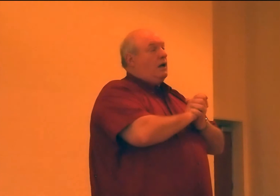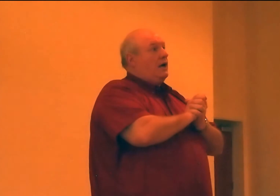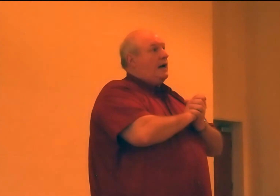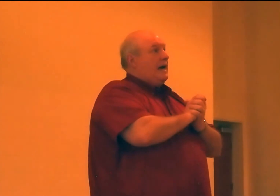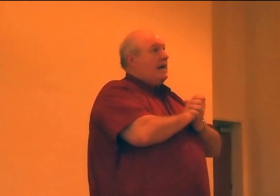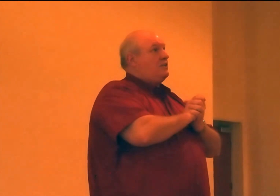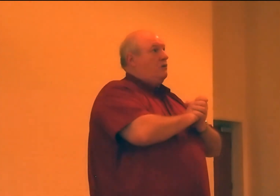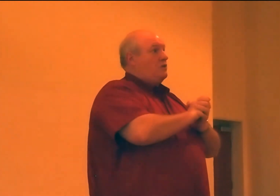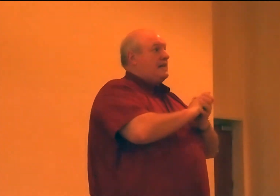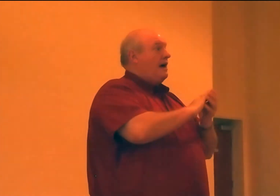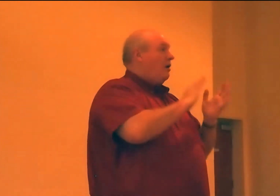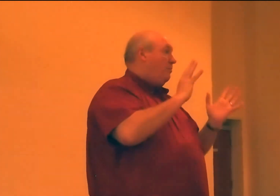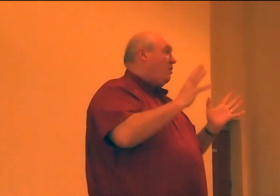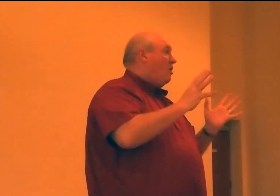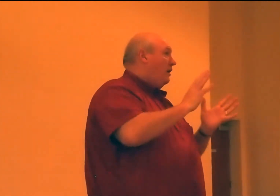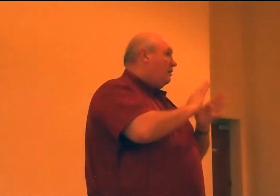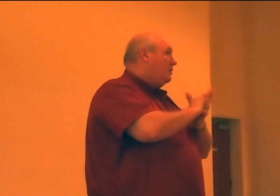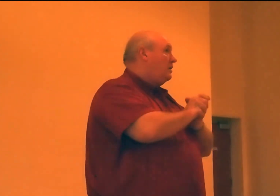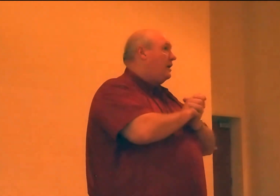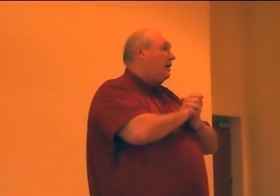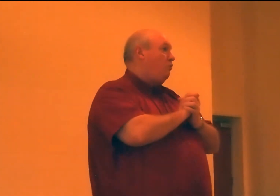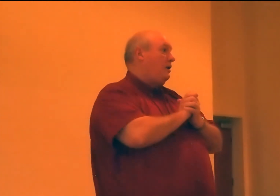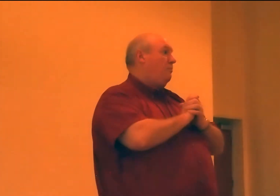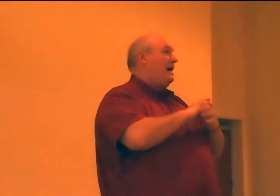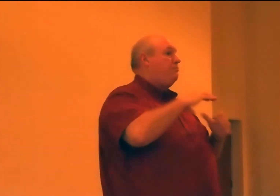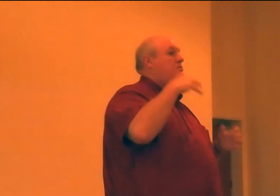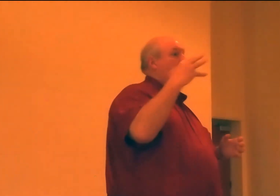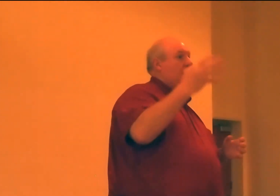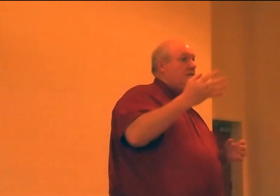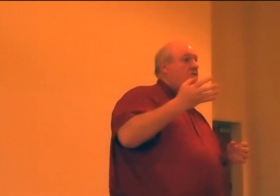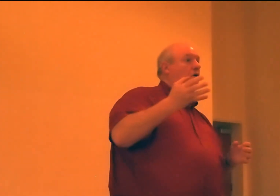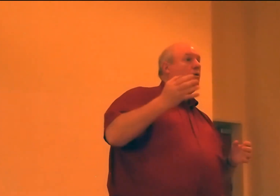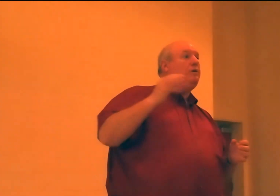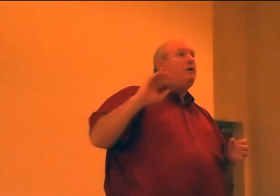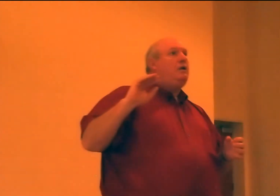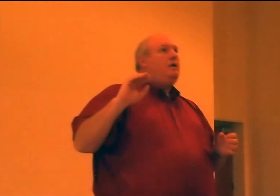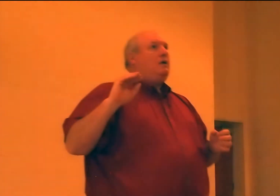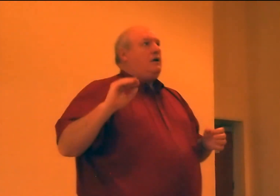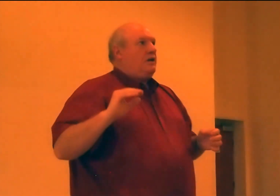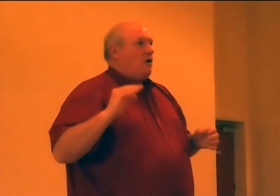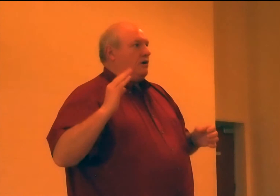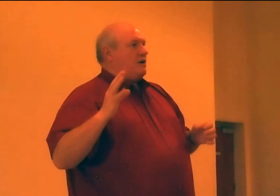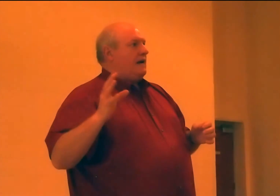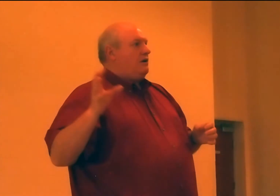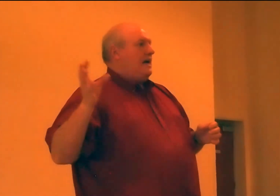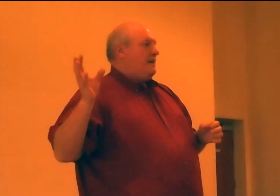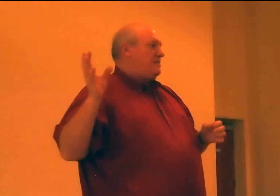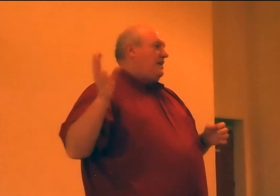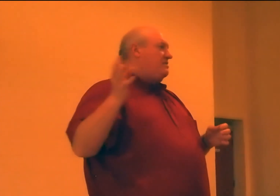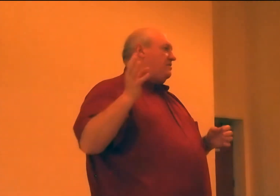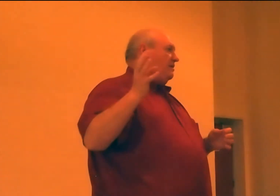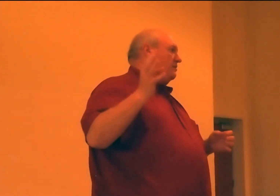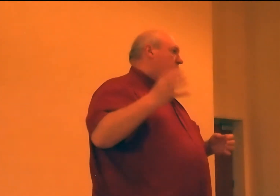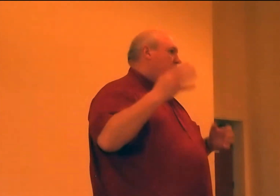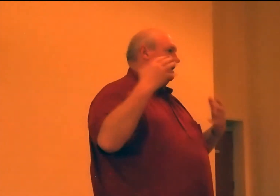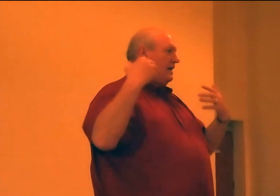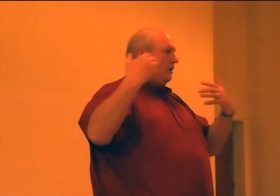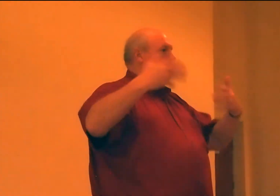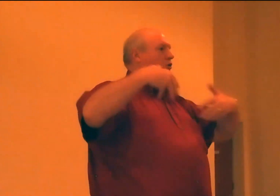I actually was out on a pond when the pipe was being installed. Contractor had a skid steer. He had a load